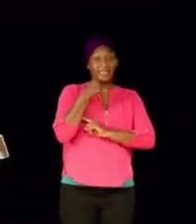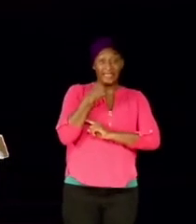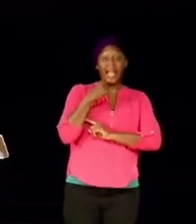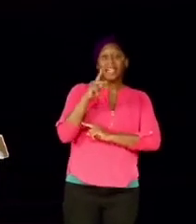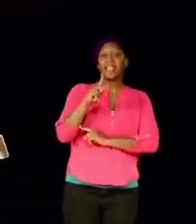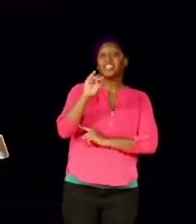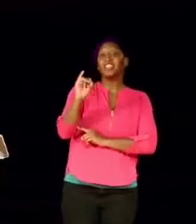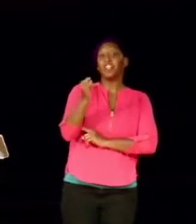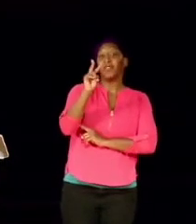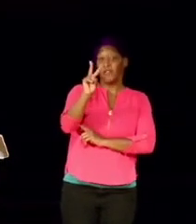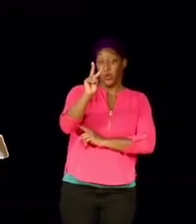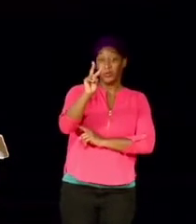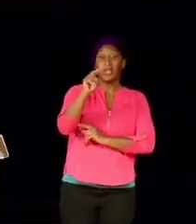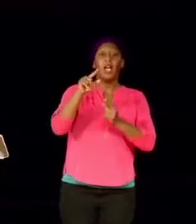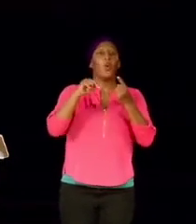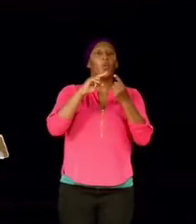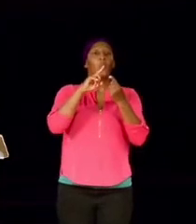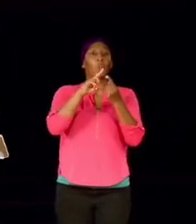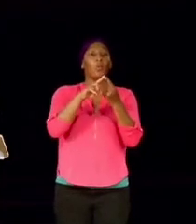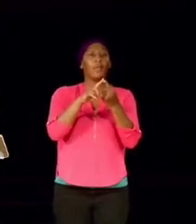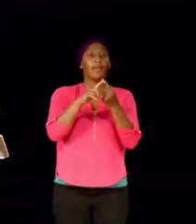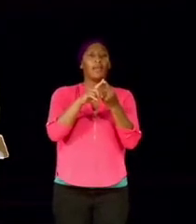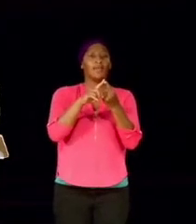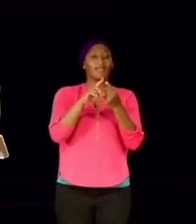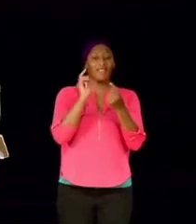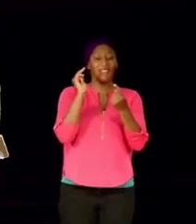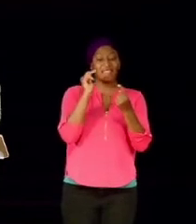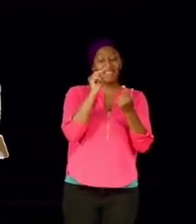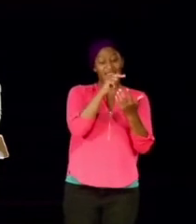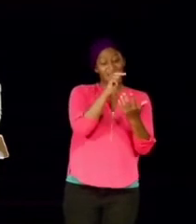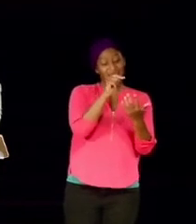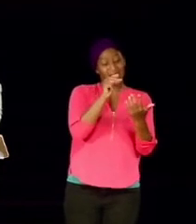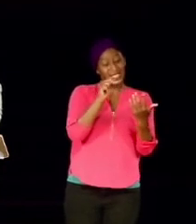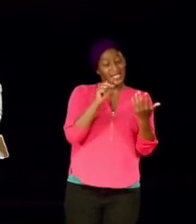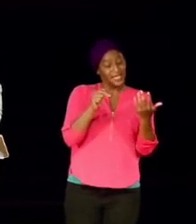Version, after these things,